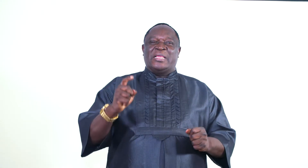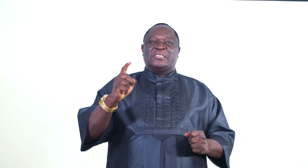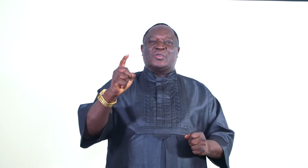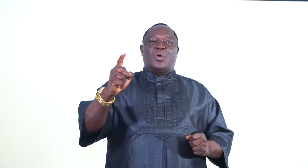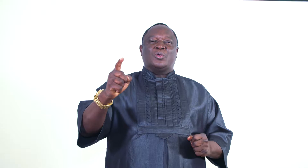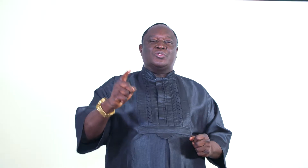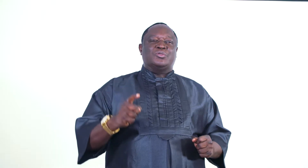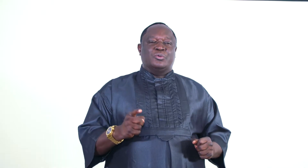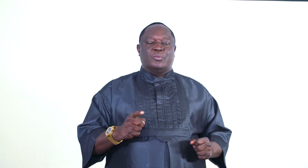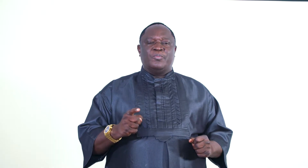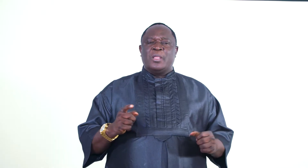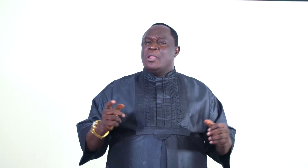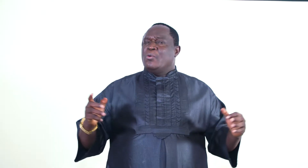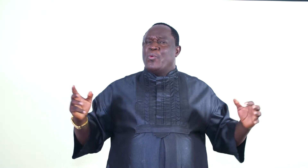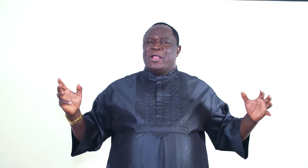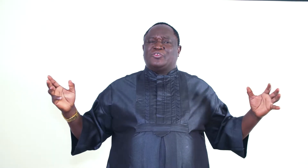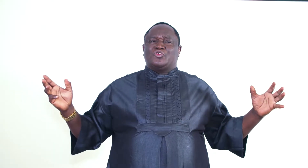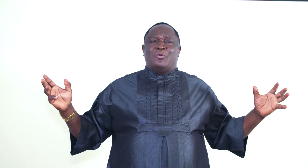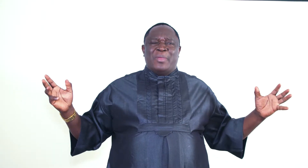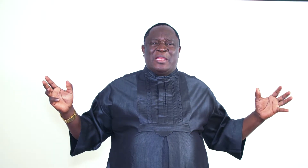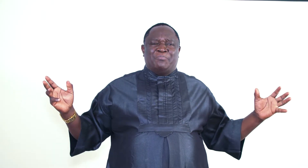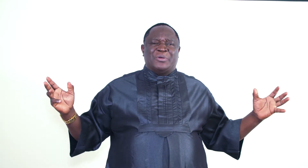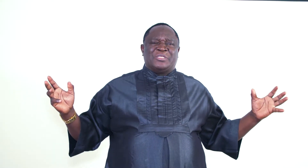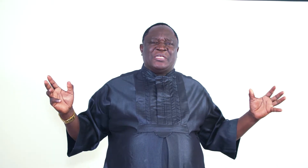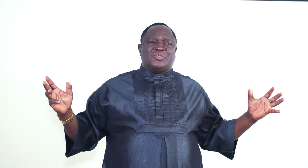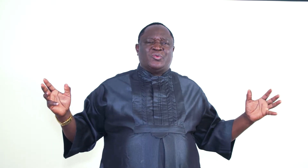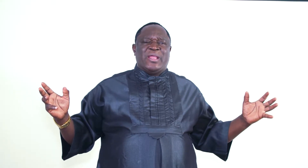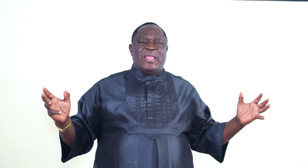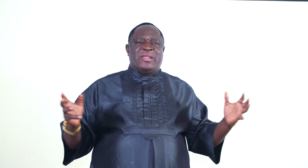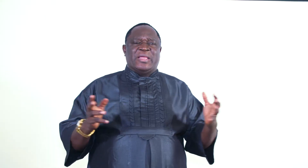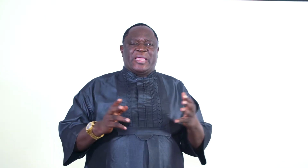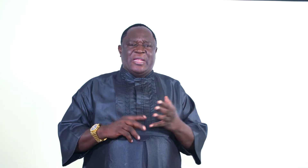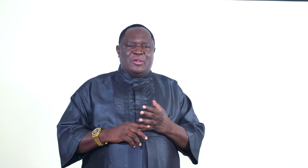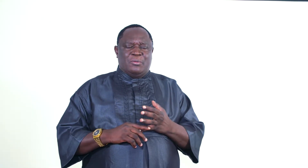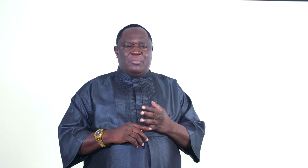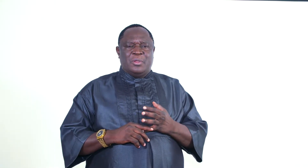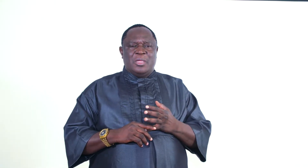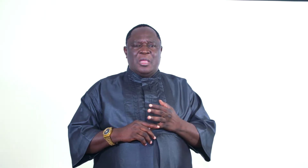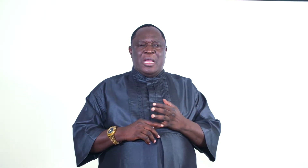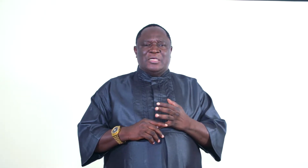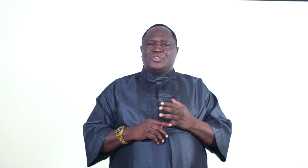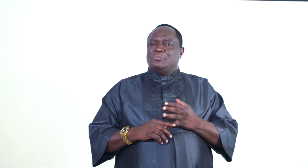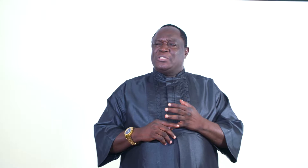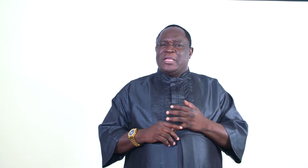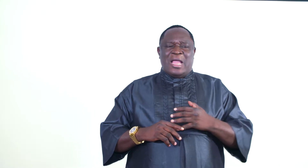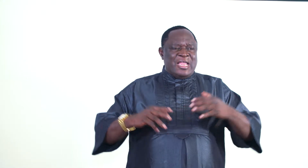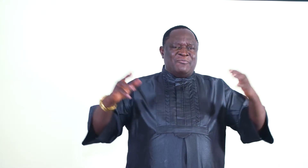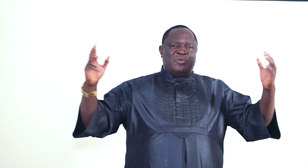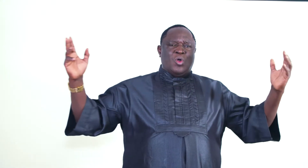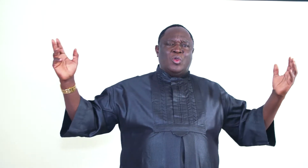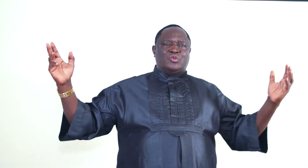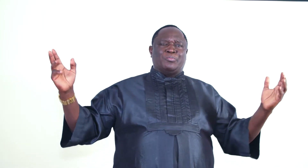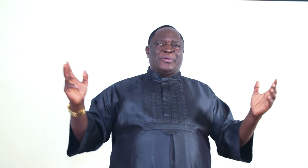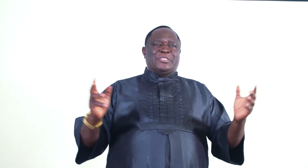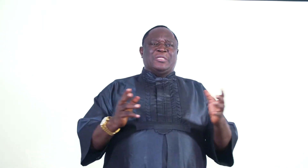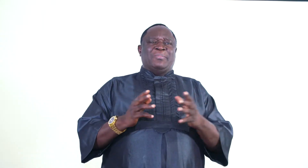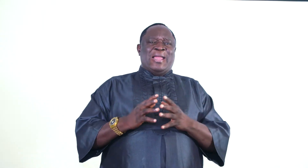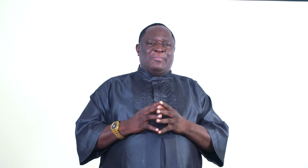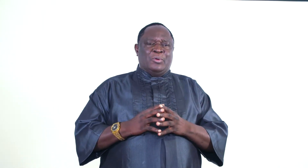is called to do. We have so many preachers today in the kingdom. And some say, I am called to preach the Bible.